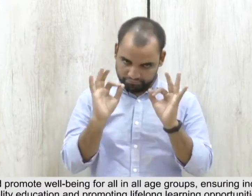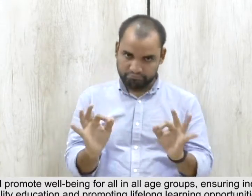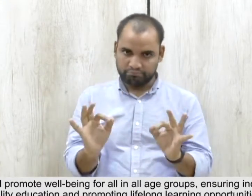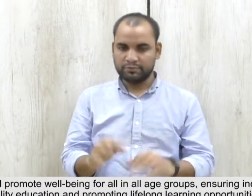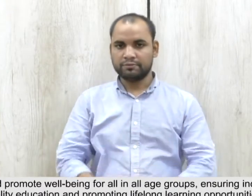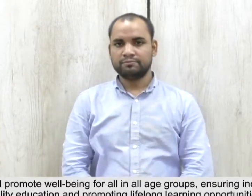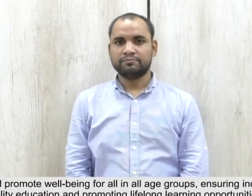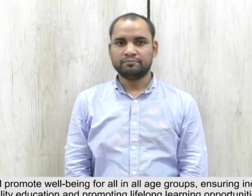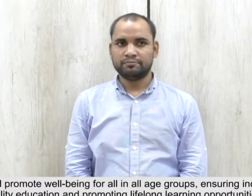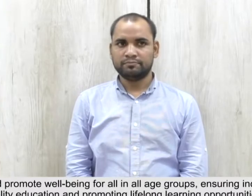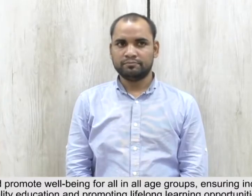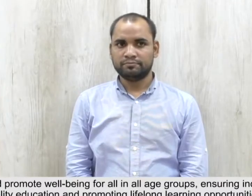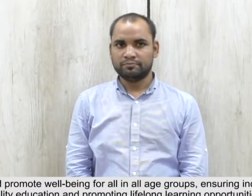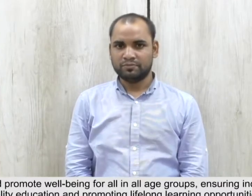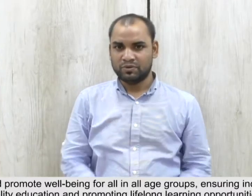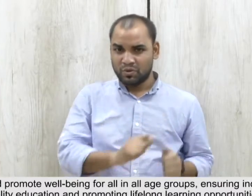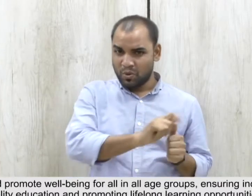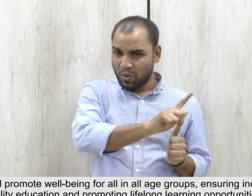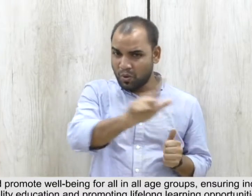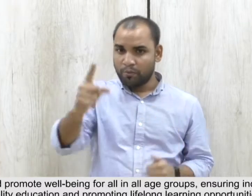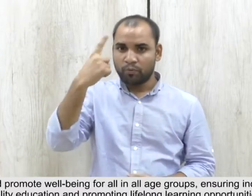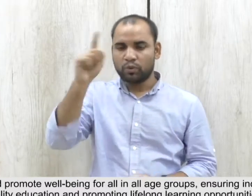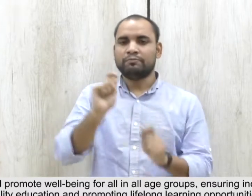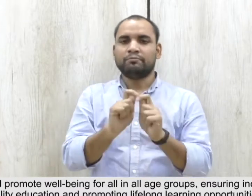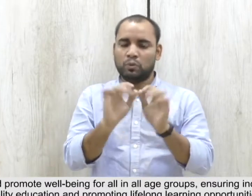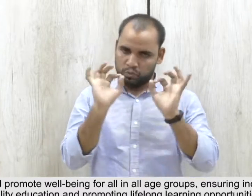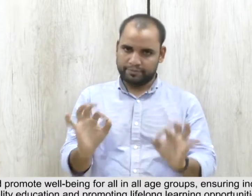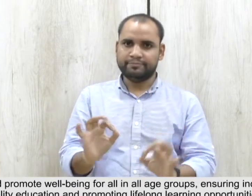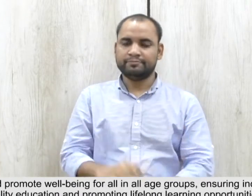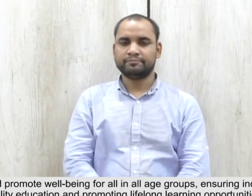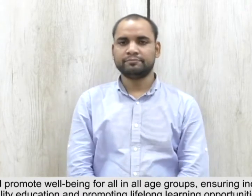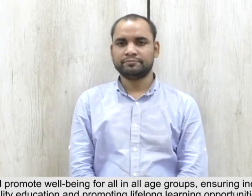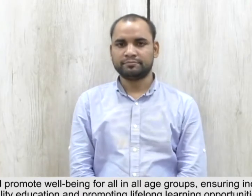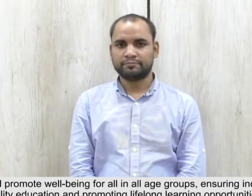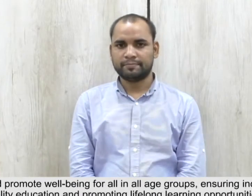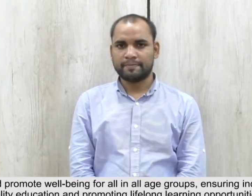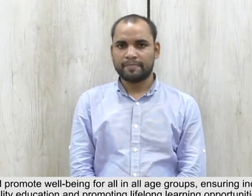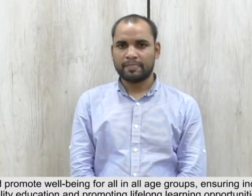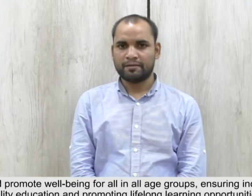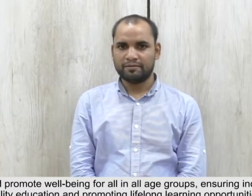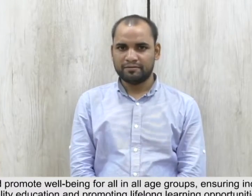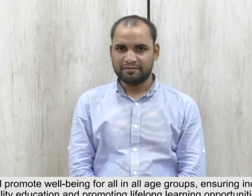healthy life and promote well-being for all in all age groups